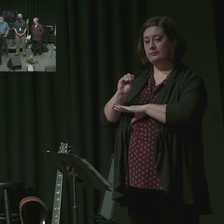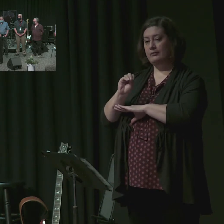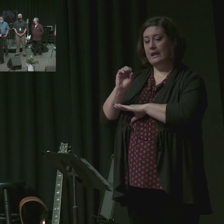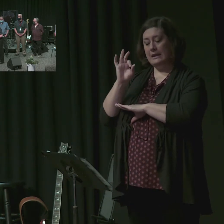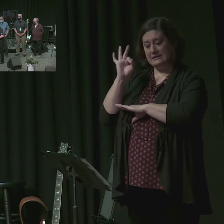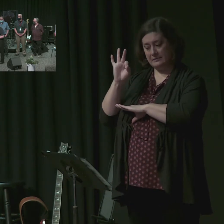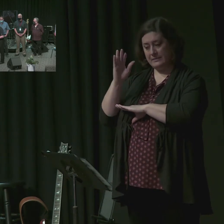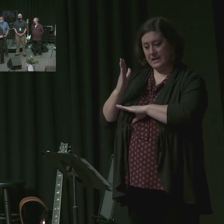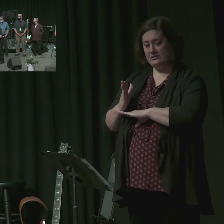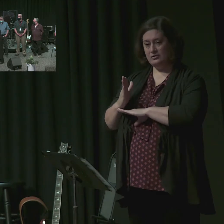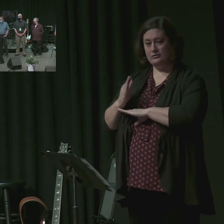lead us.